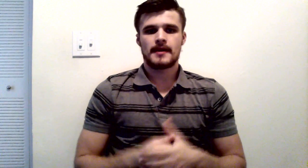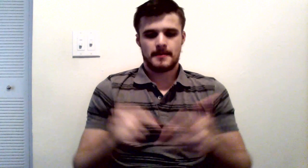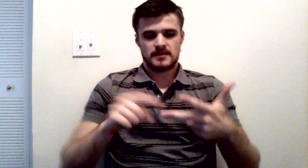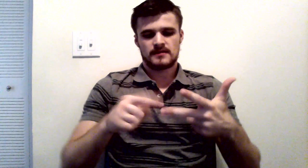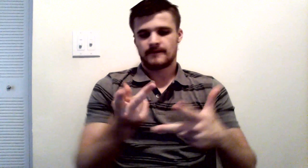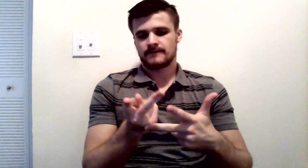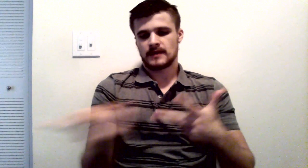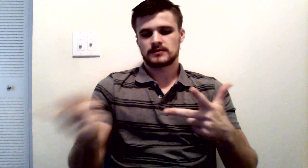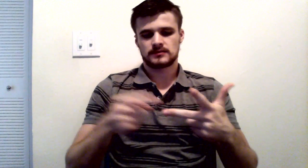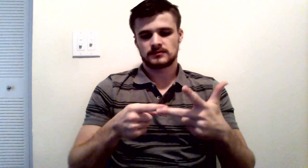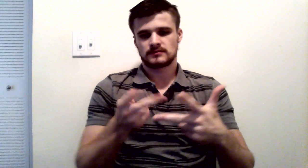must concur.